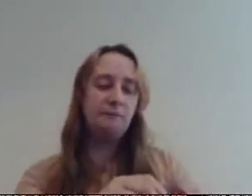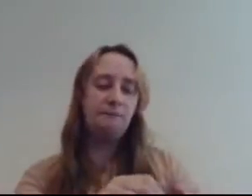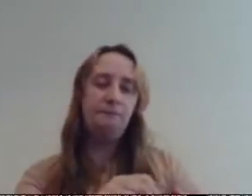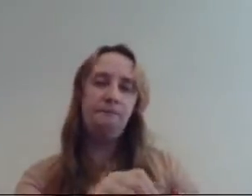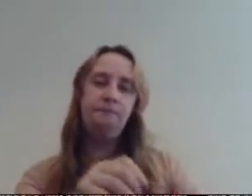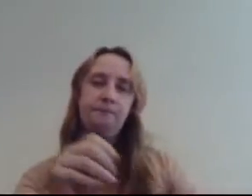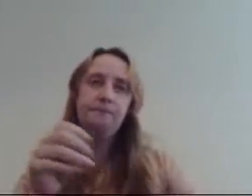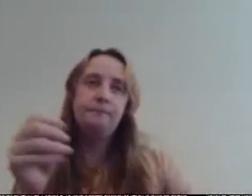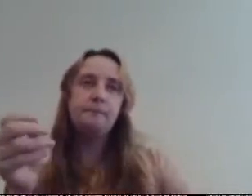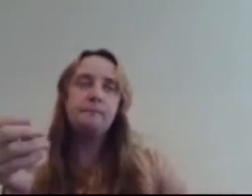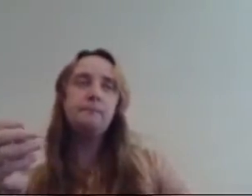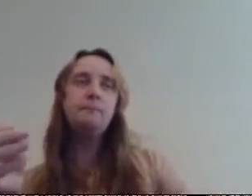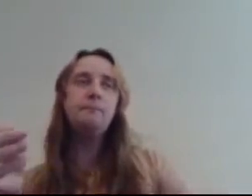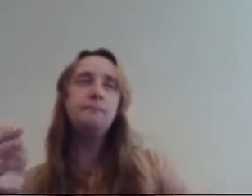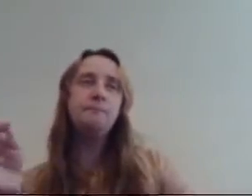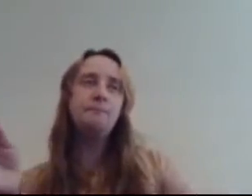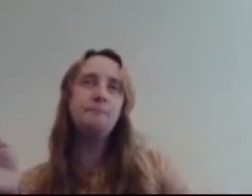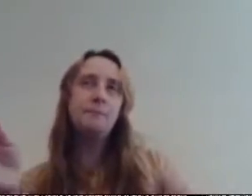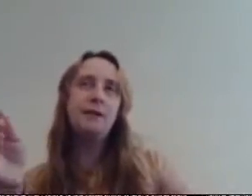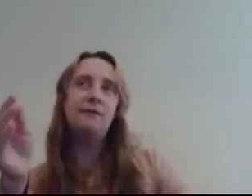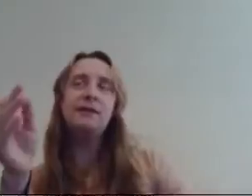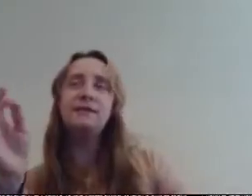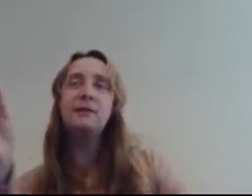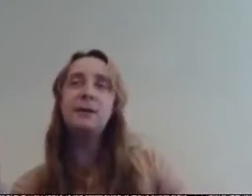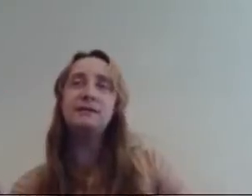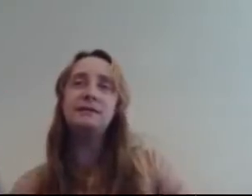if class A wins